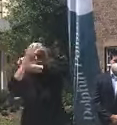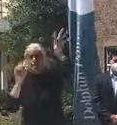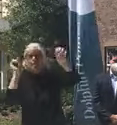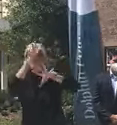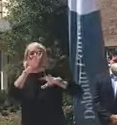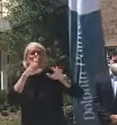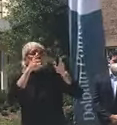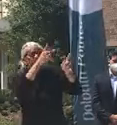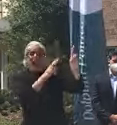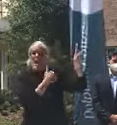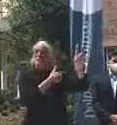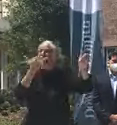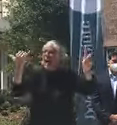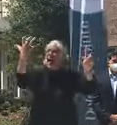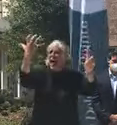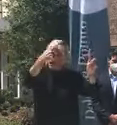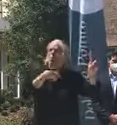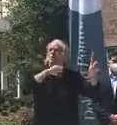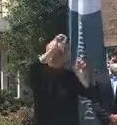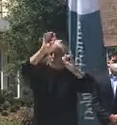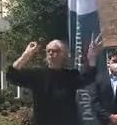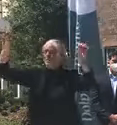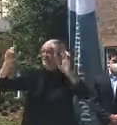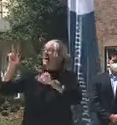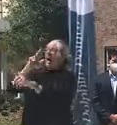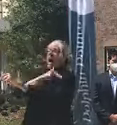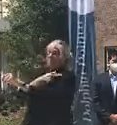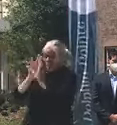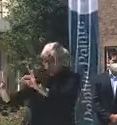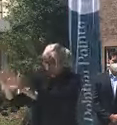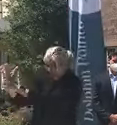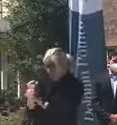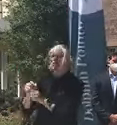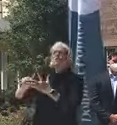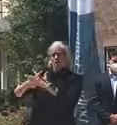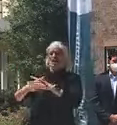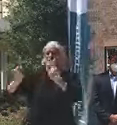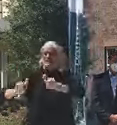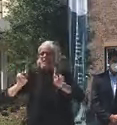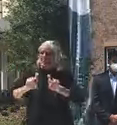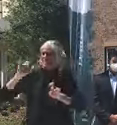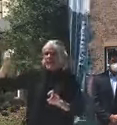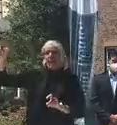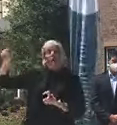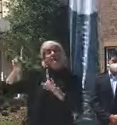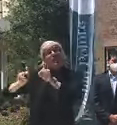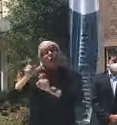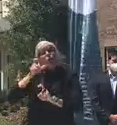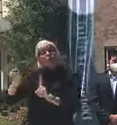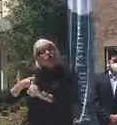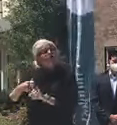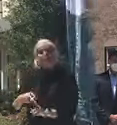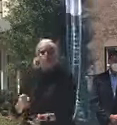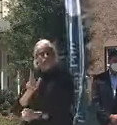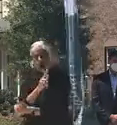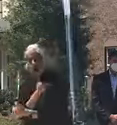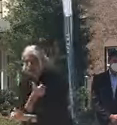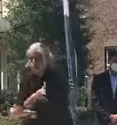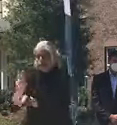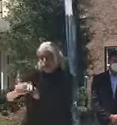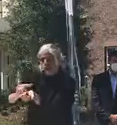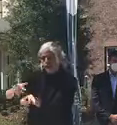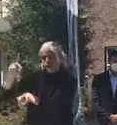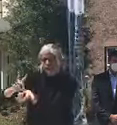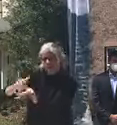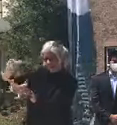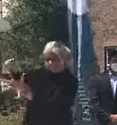So I know a lot of the hospitals are going to be testing their frontline staff, the nurses and the doctors. And we obviously encourage that. We're